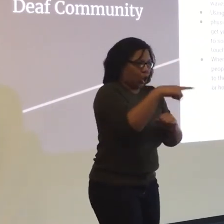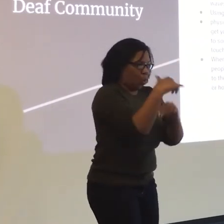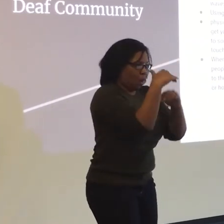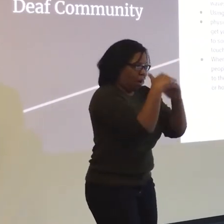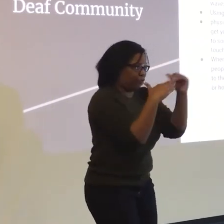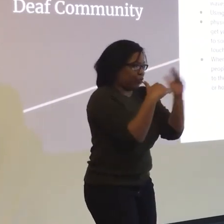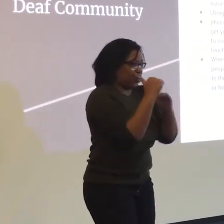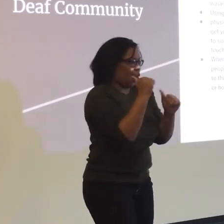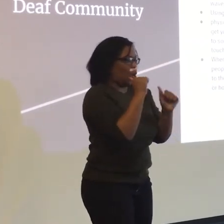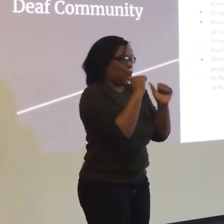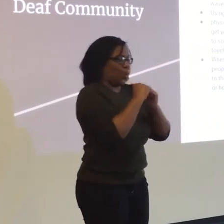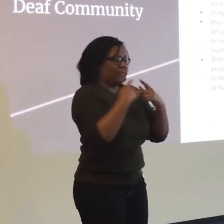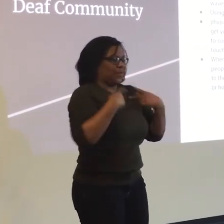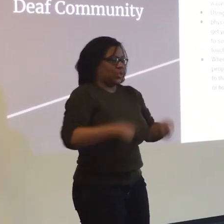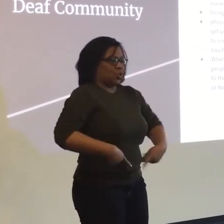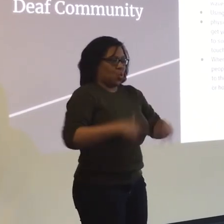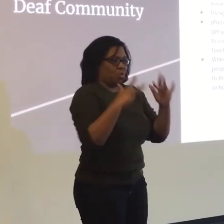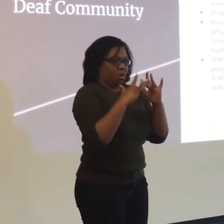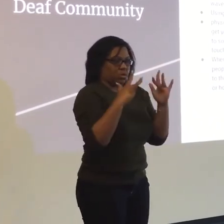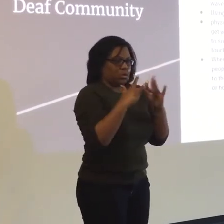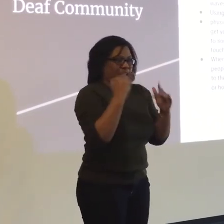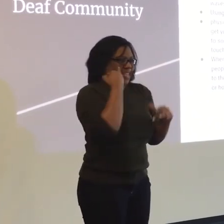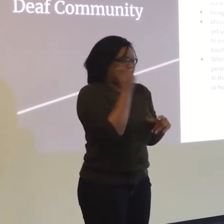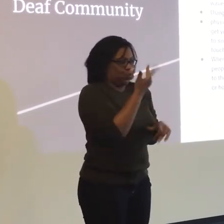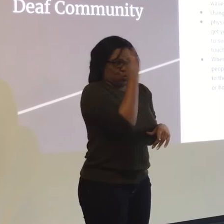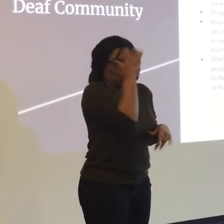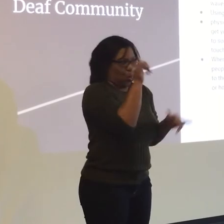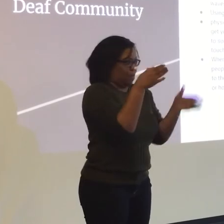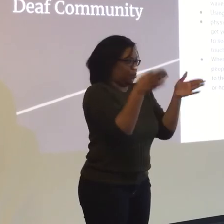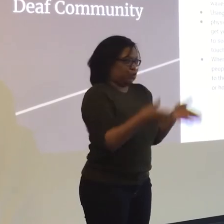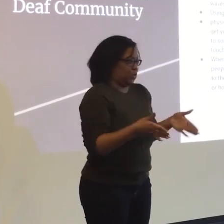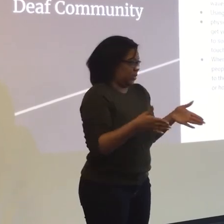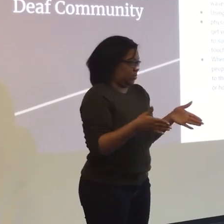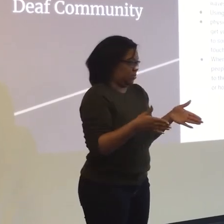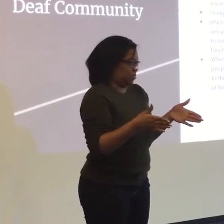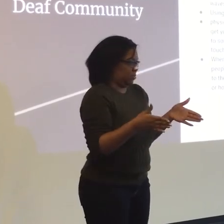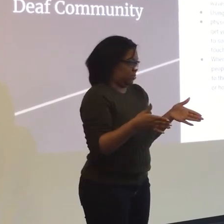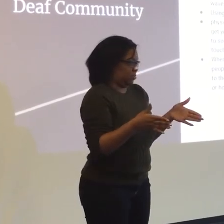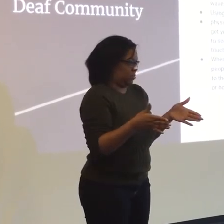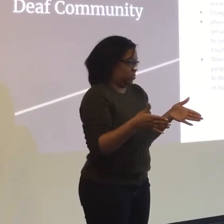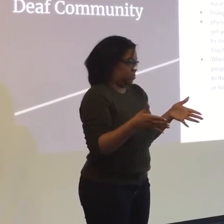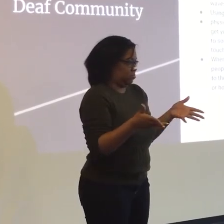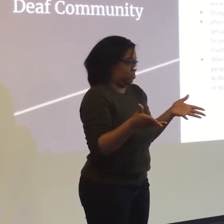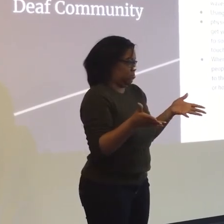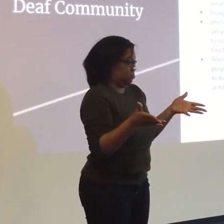this. Are you comfortable with physical contact if you don't know that person?